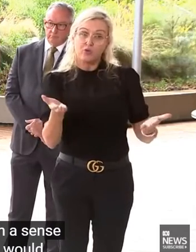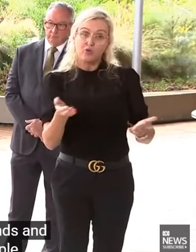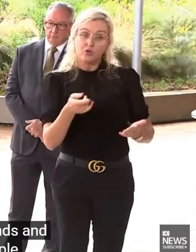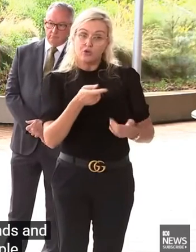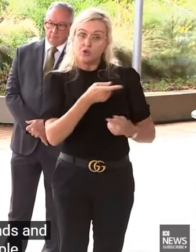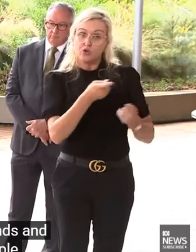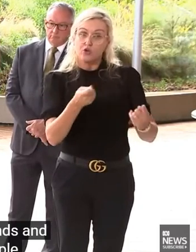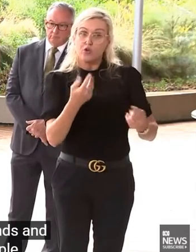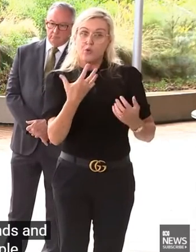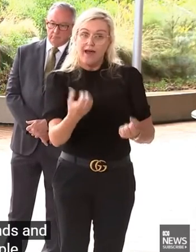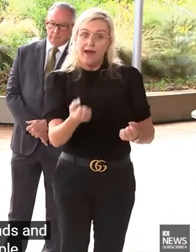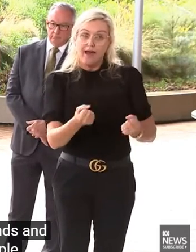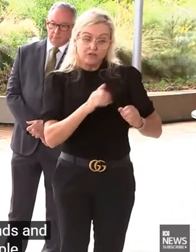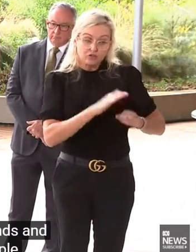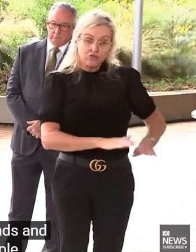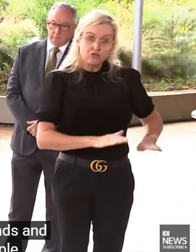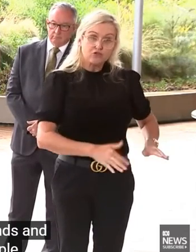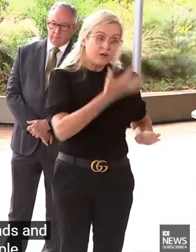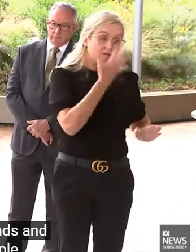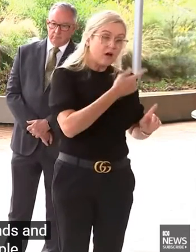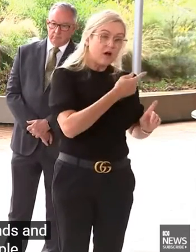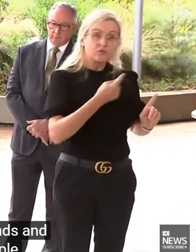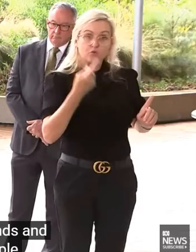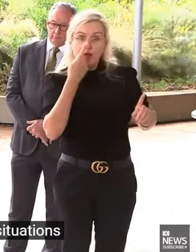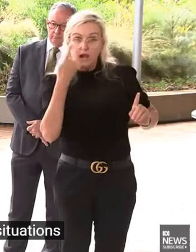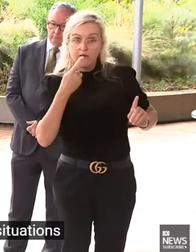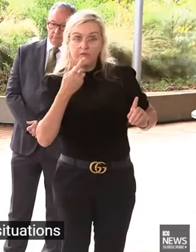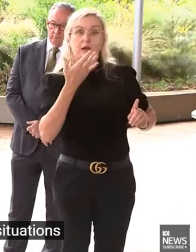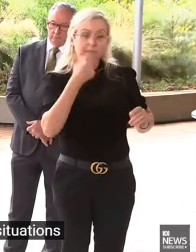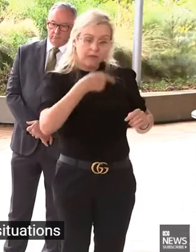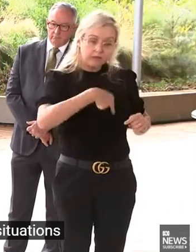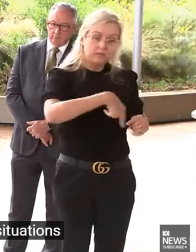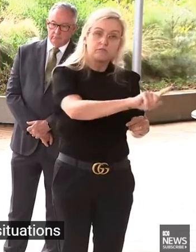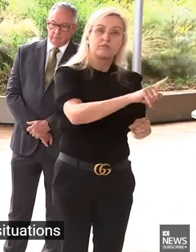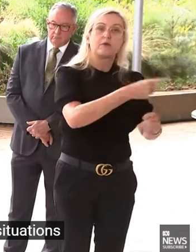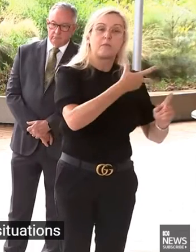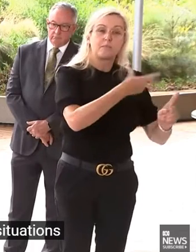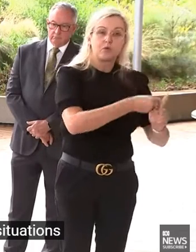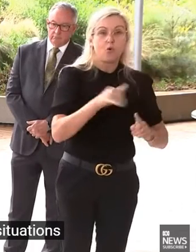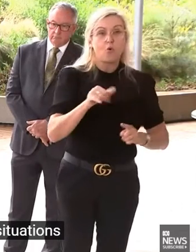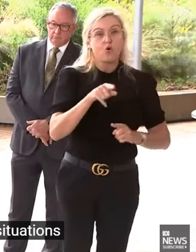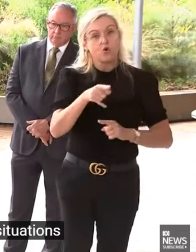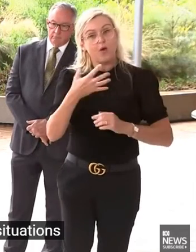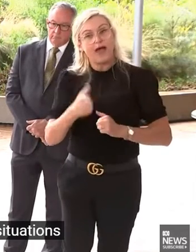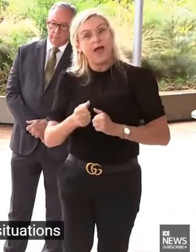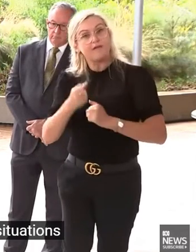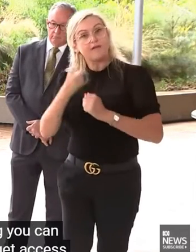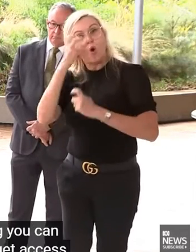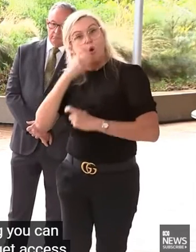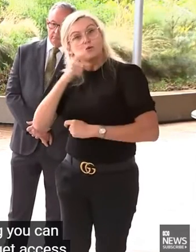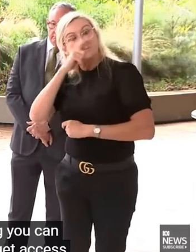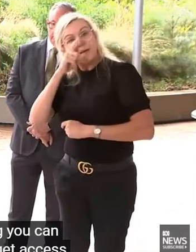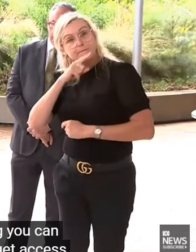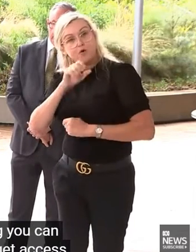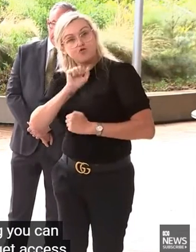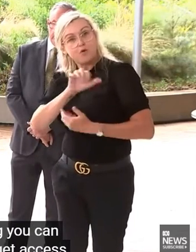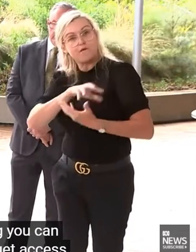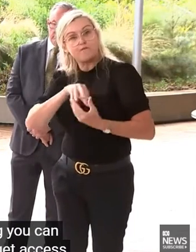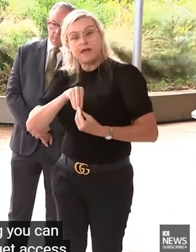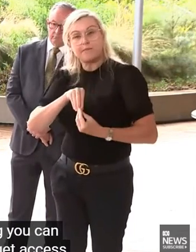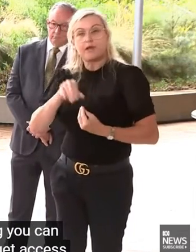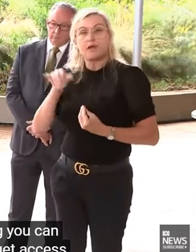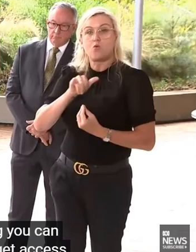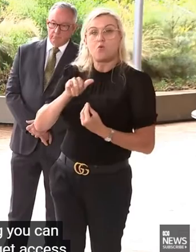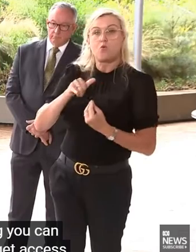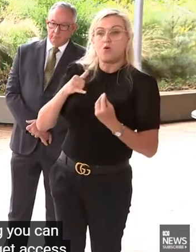those situations, to really do everything you can to support them to get access. It's really pleasing to see our clinics opened up, but I